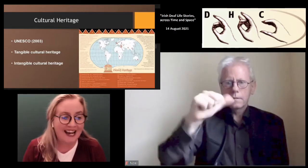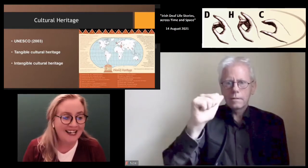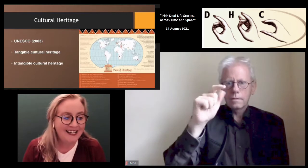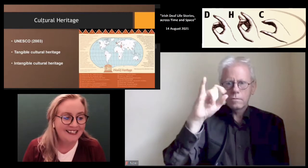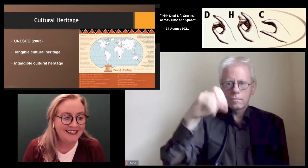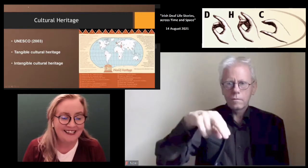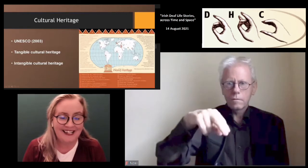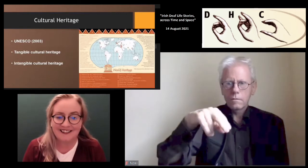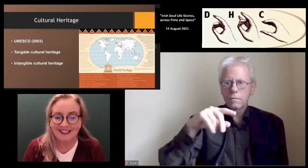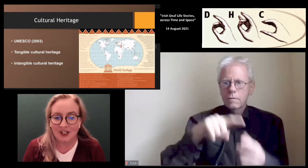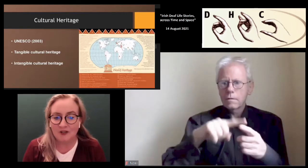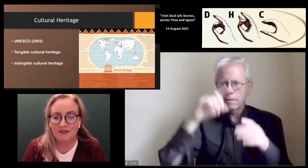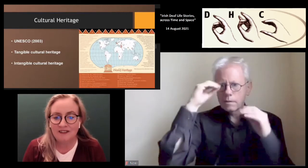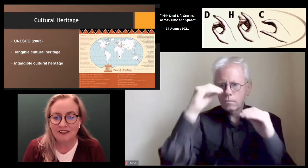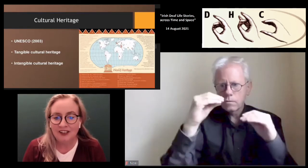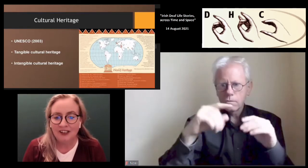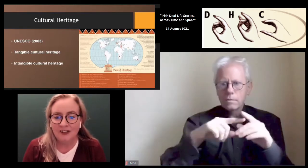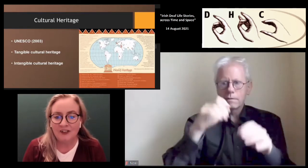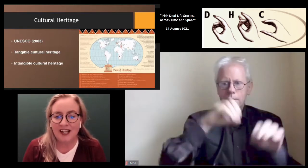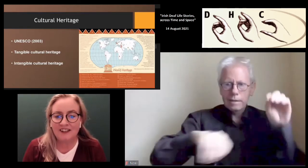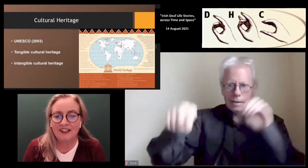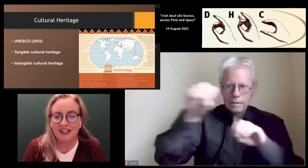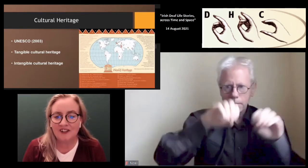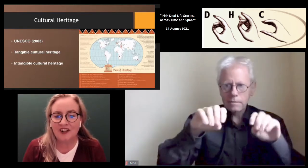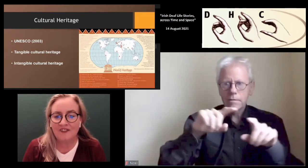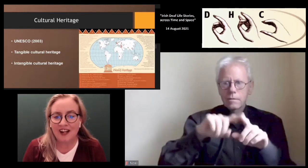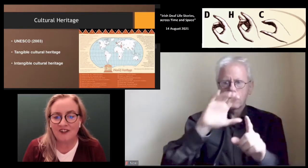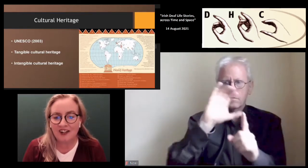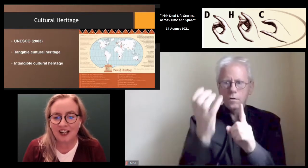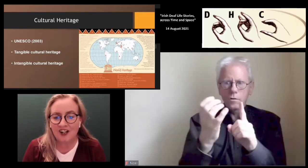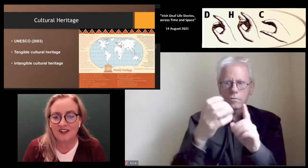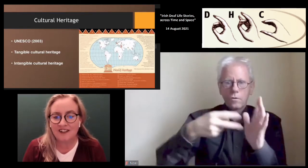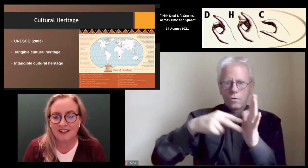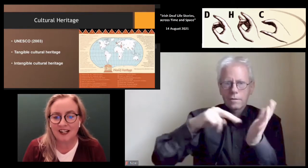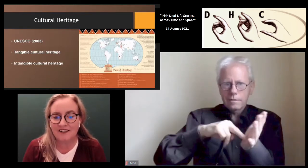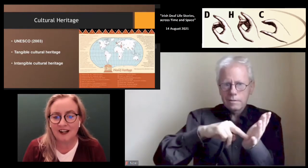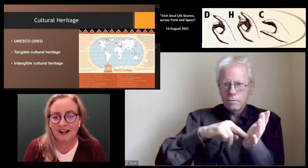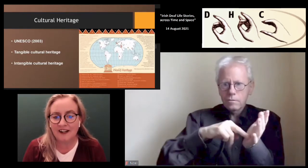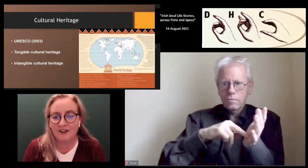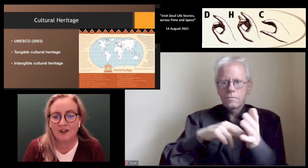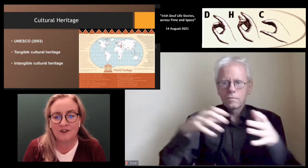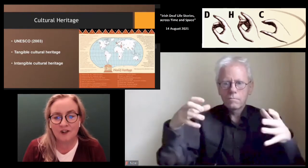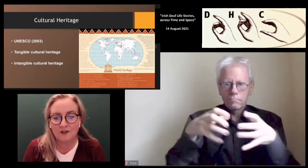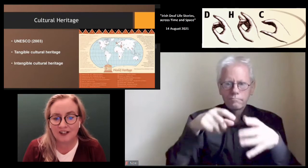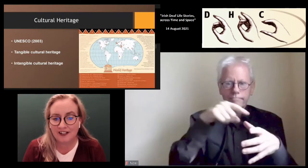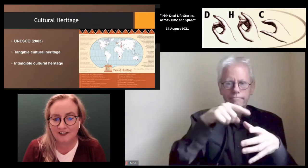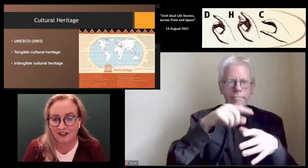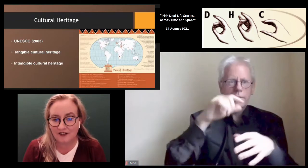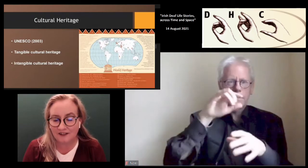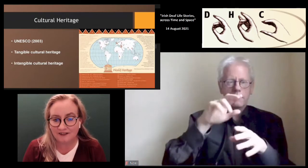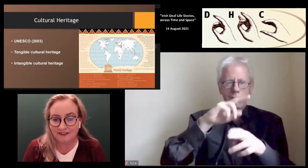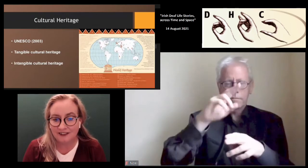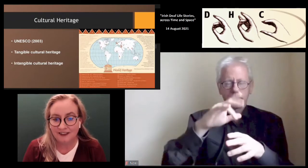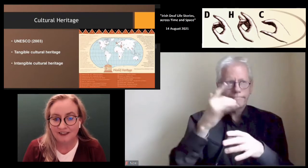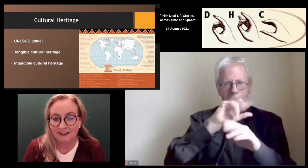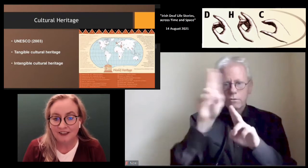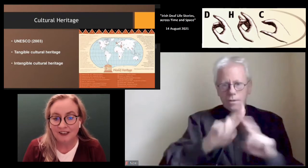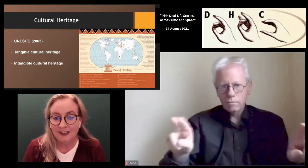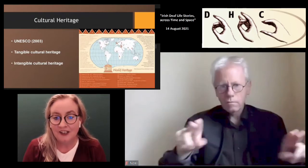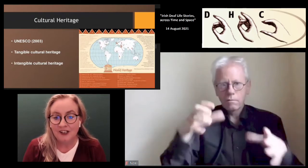UN, ESCO, United Nations of Education, Science and Cultural Organization.